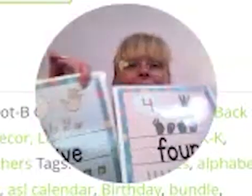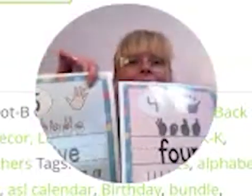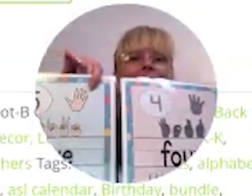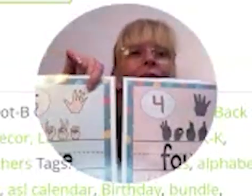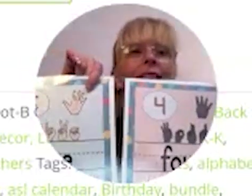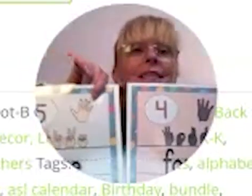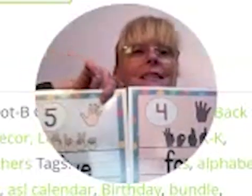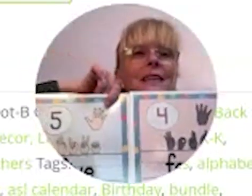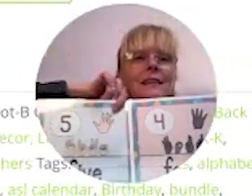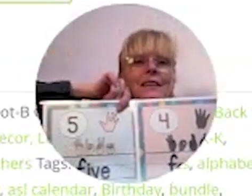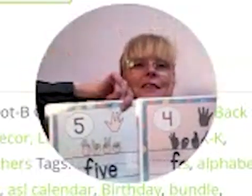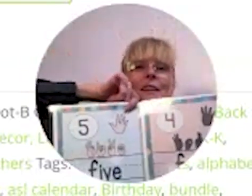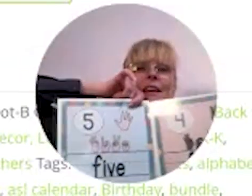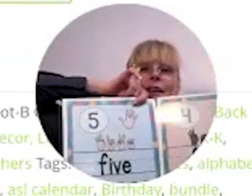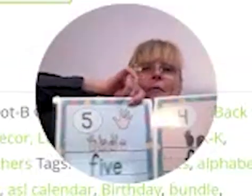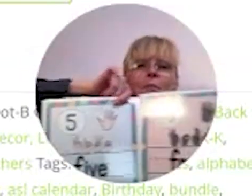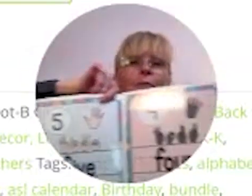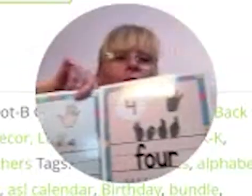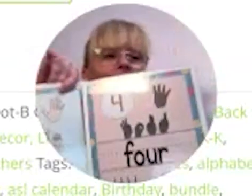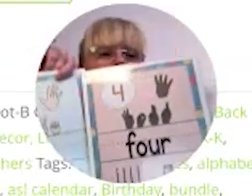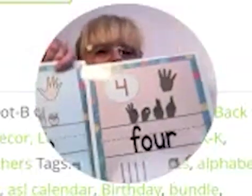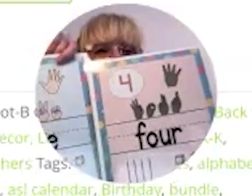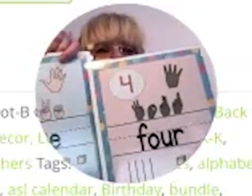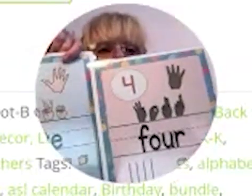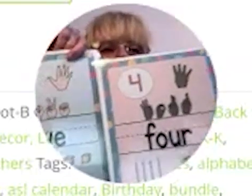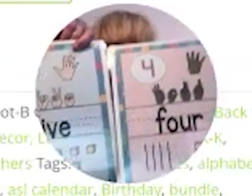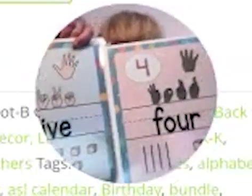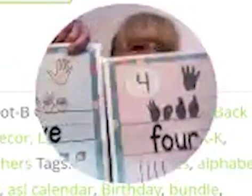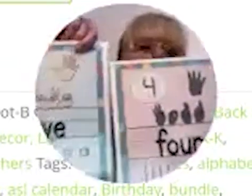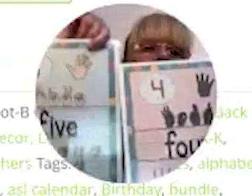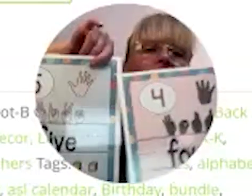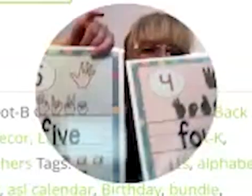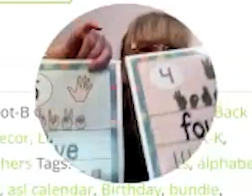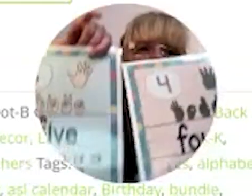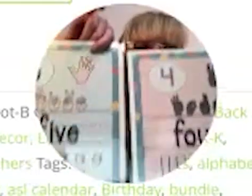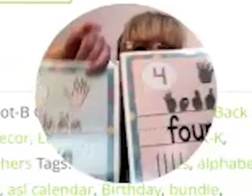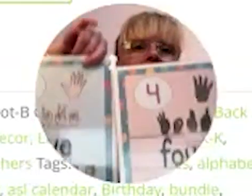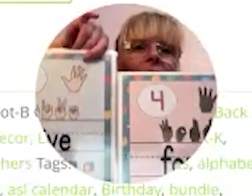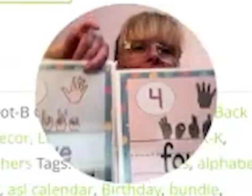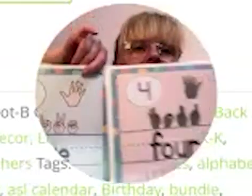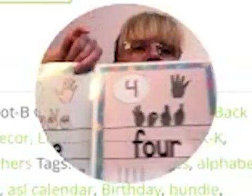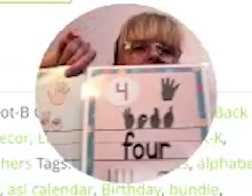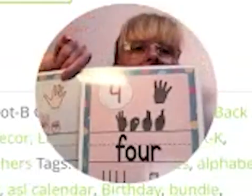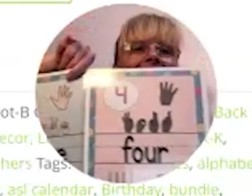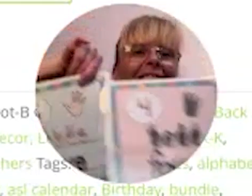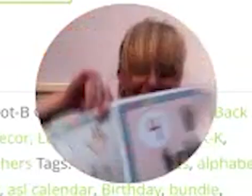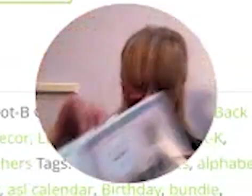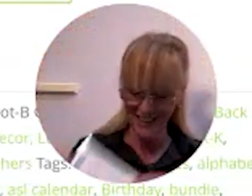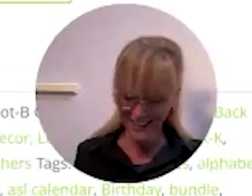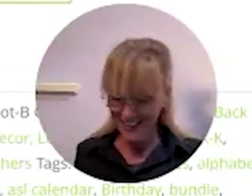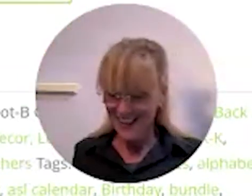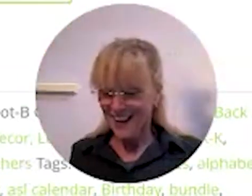kind of like this um you can see hope you can see it all okay